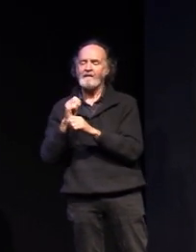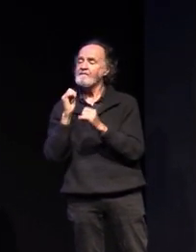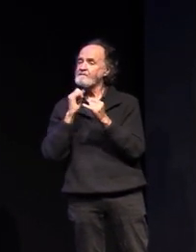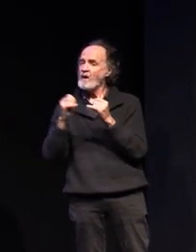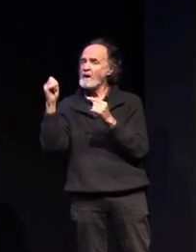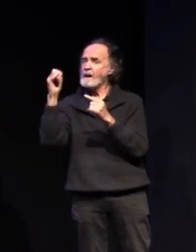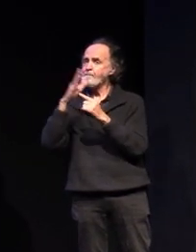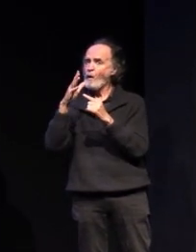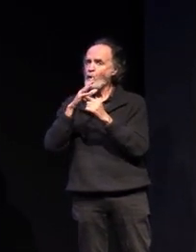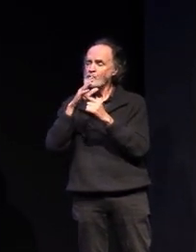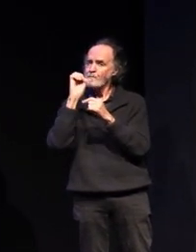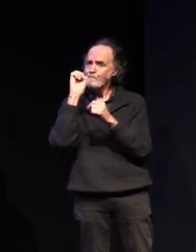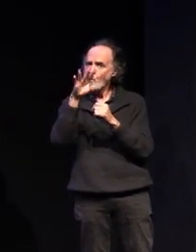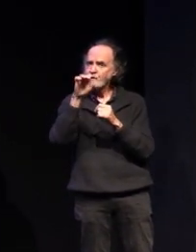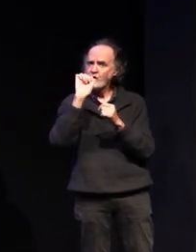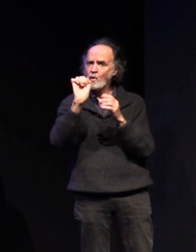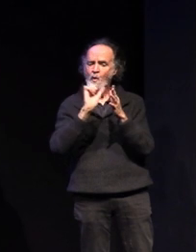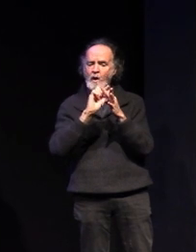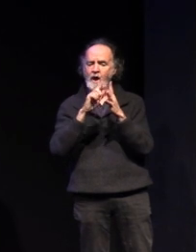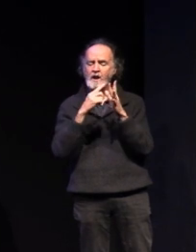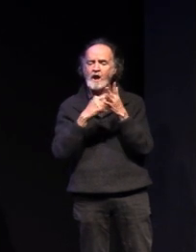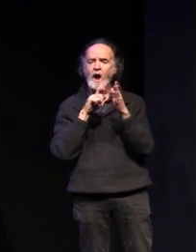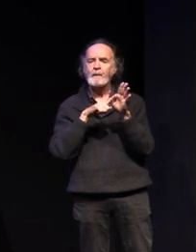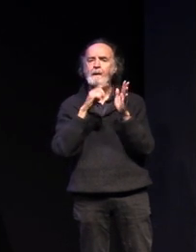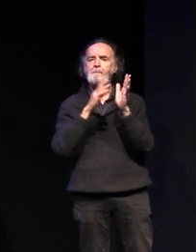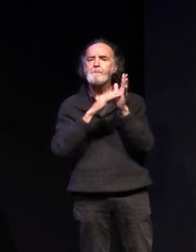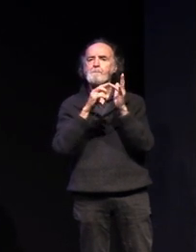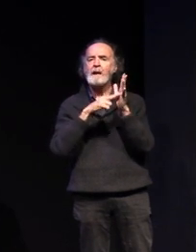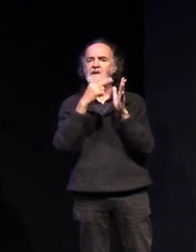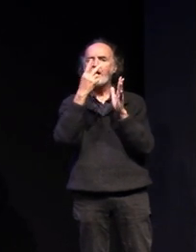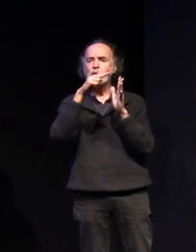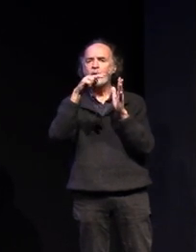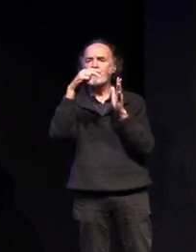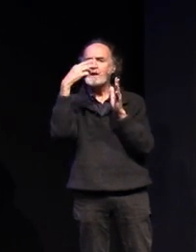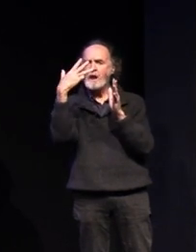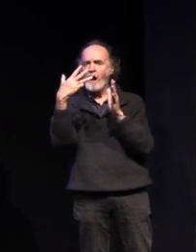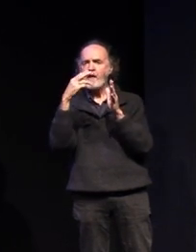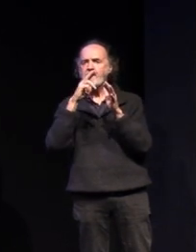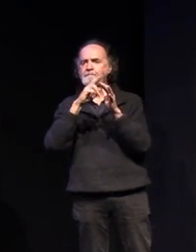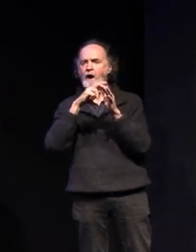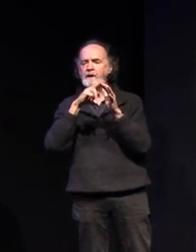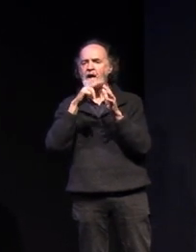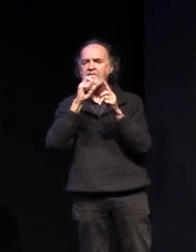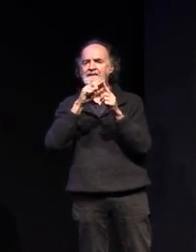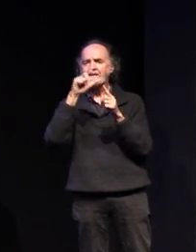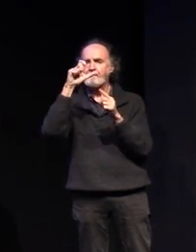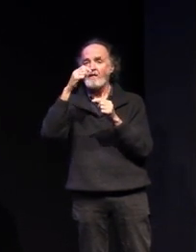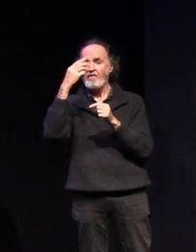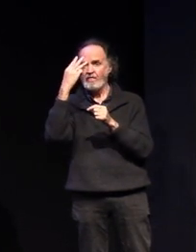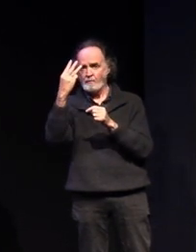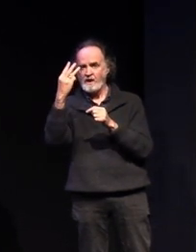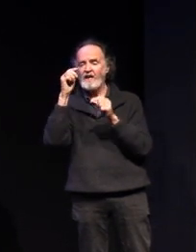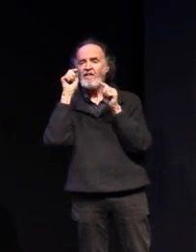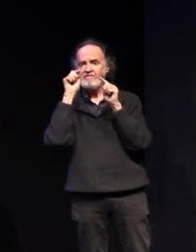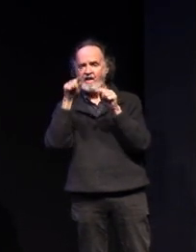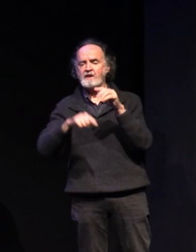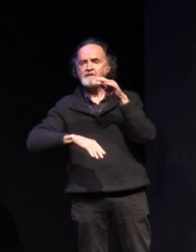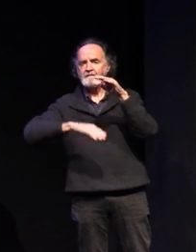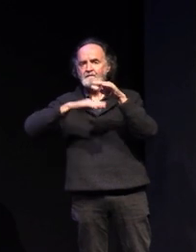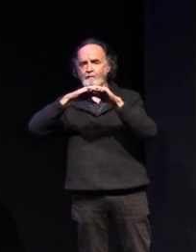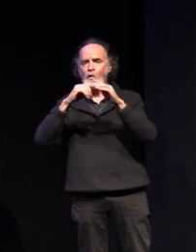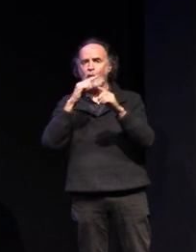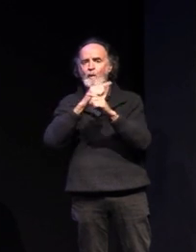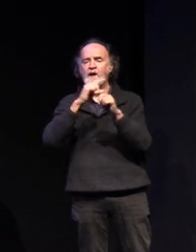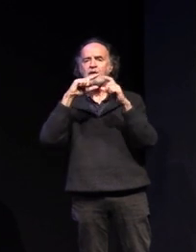to have in the family diary would be the monday 29th to friday december 3 that's our full week of classes as well